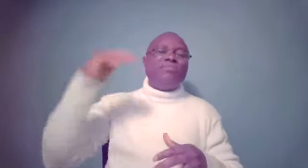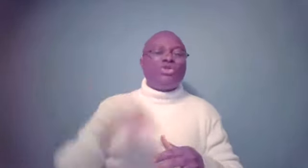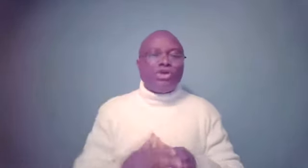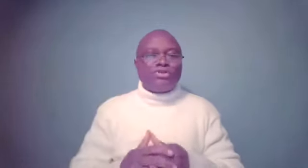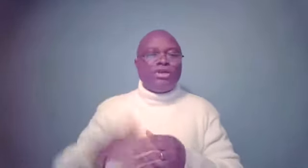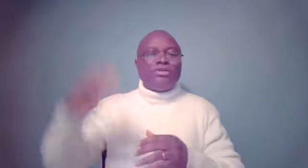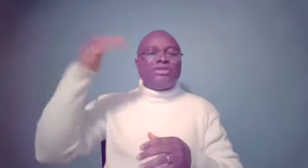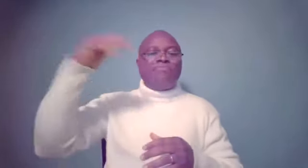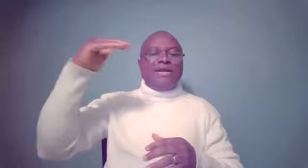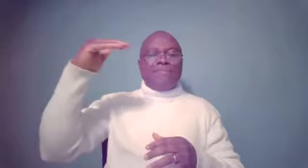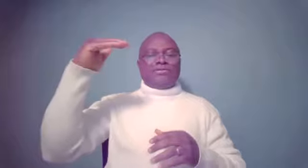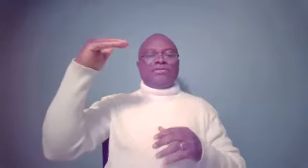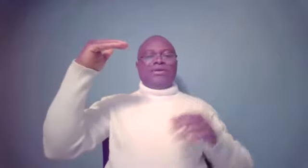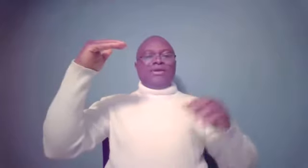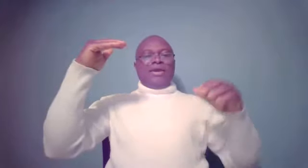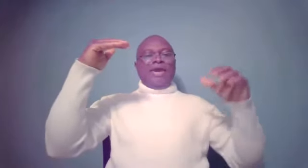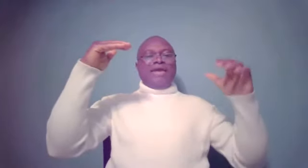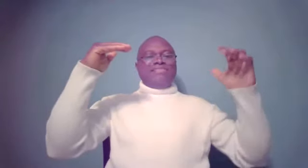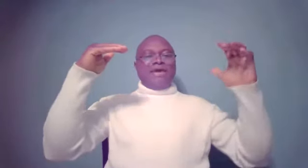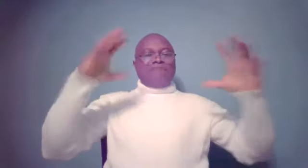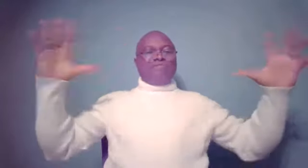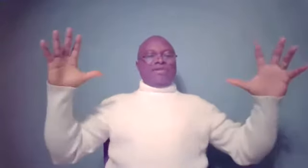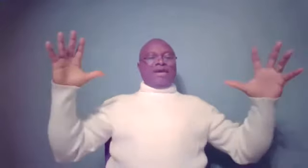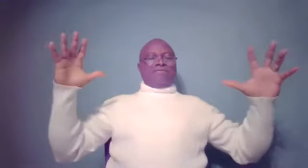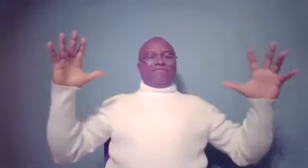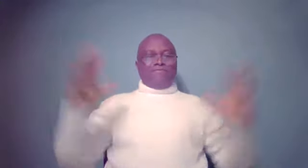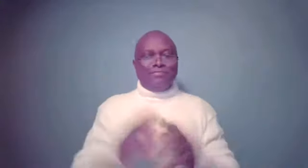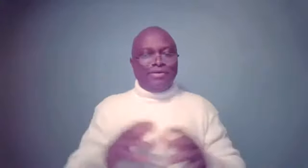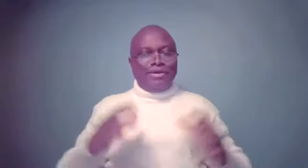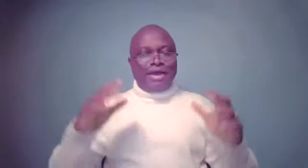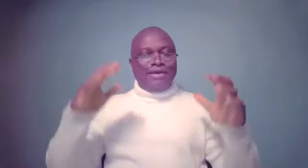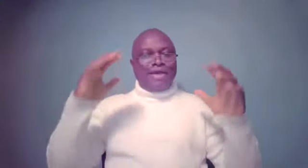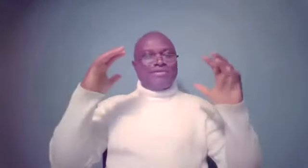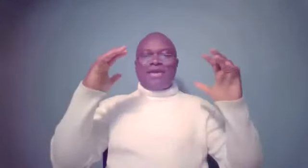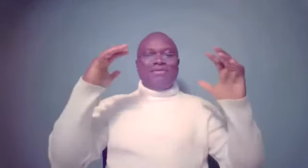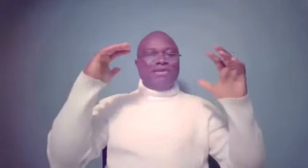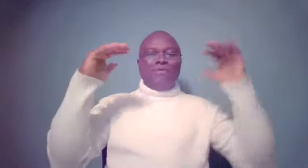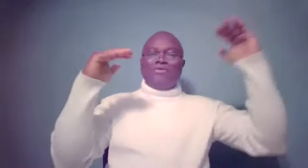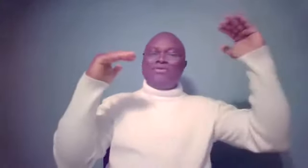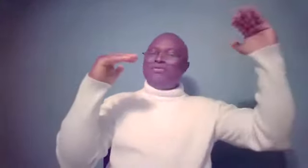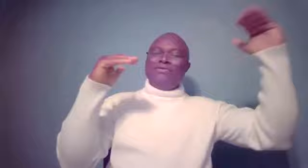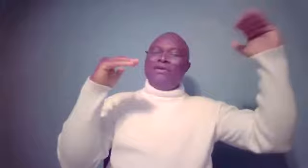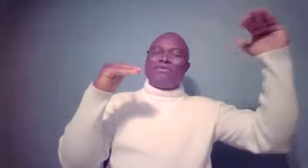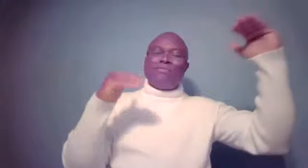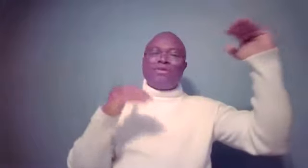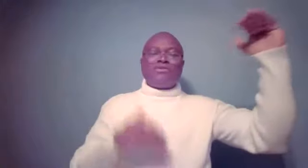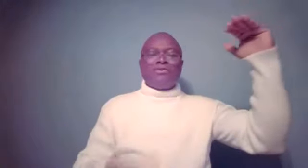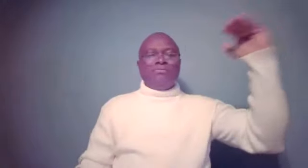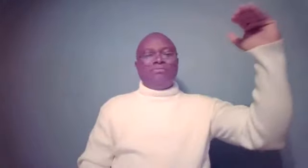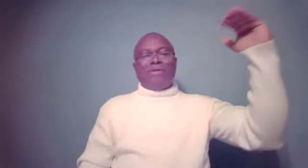the church St. Barnabas. And, and everybody kind of, and I, and I said, there were this, this, the